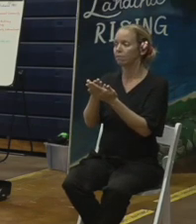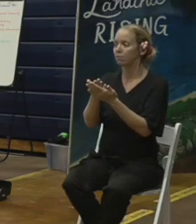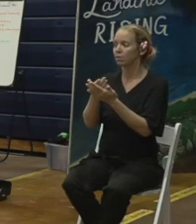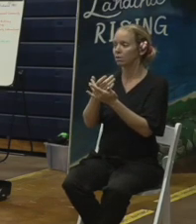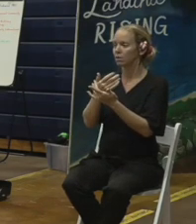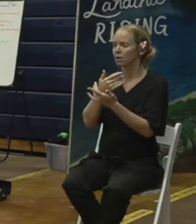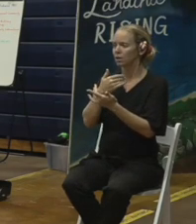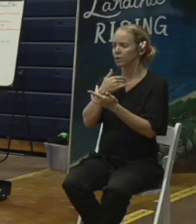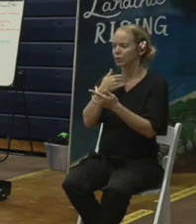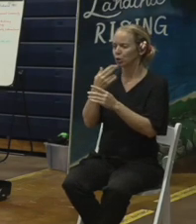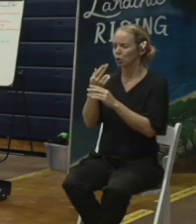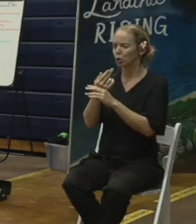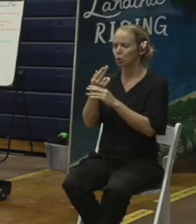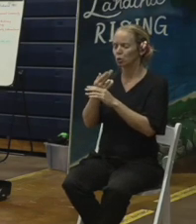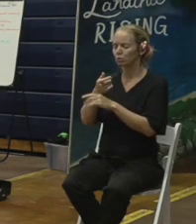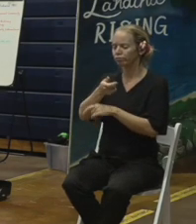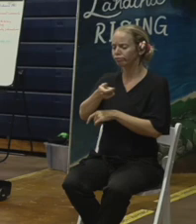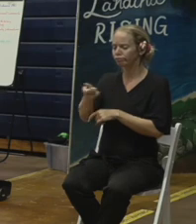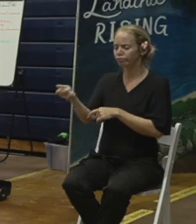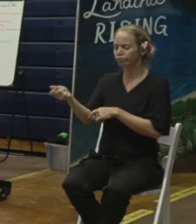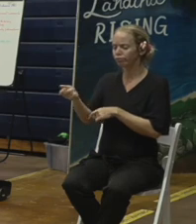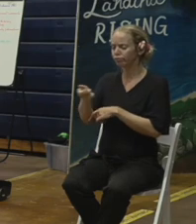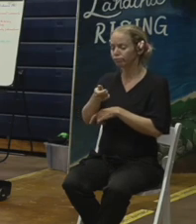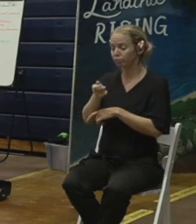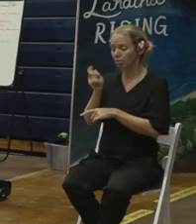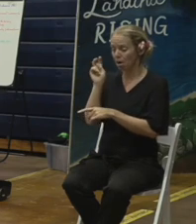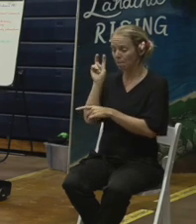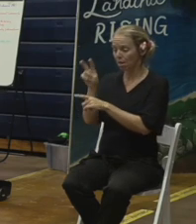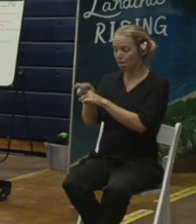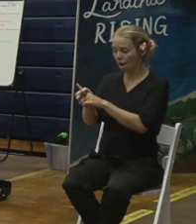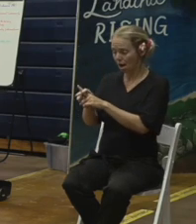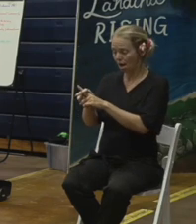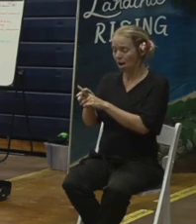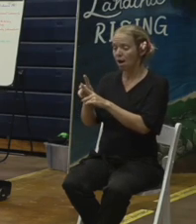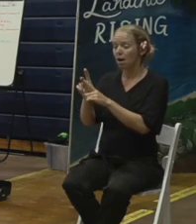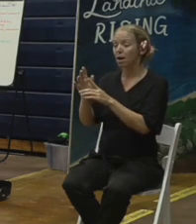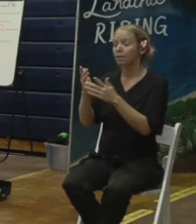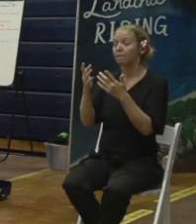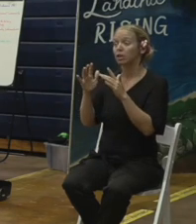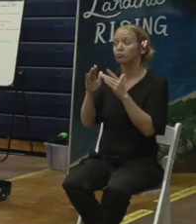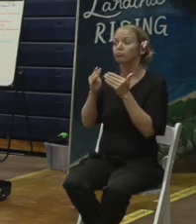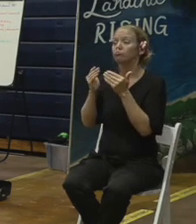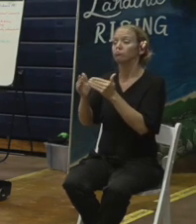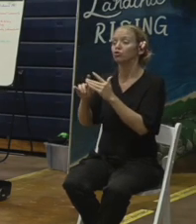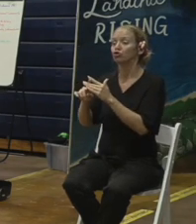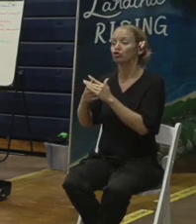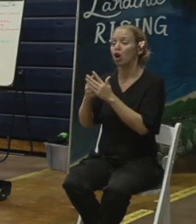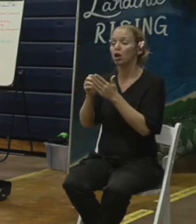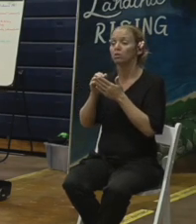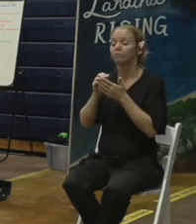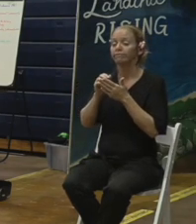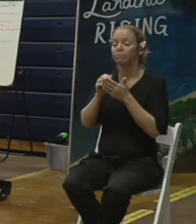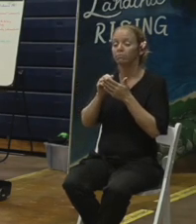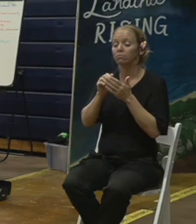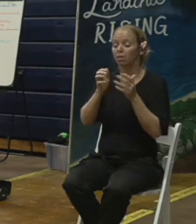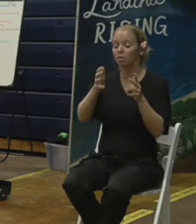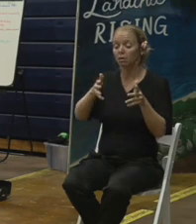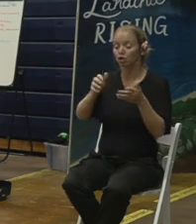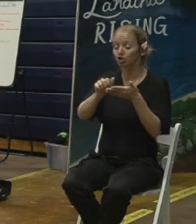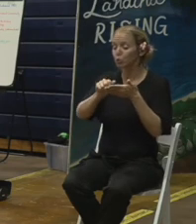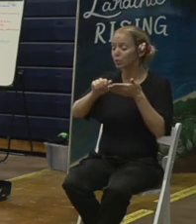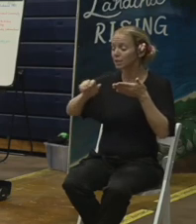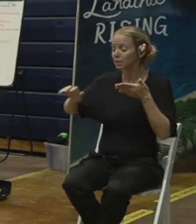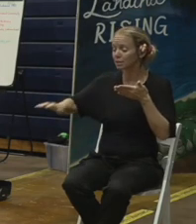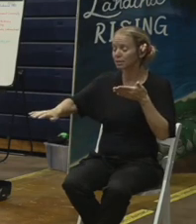but once we start that process to start removing removing that debris then we will continually be